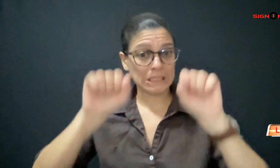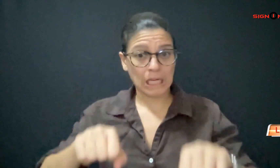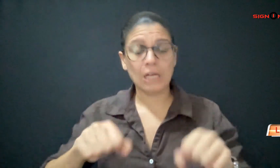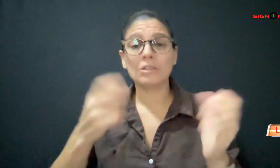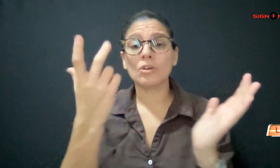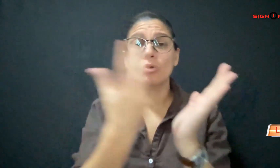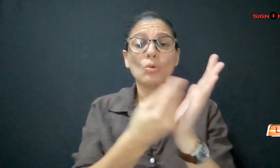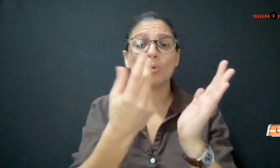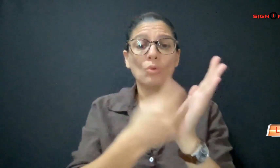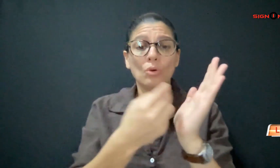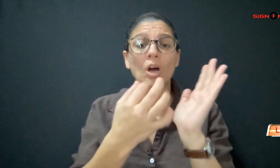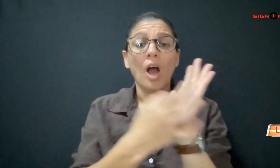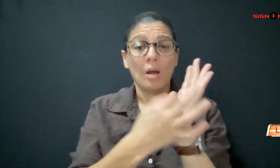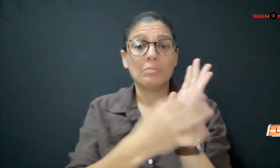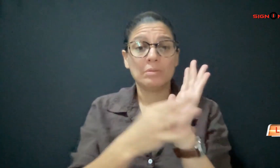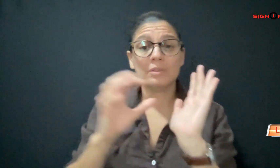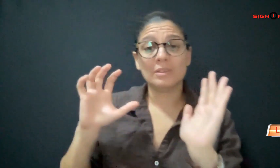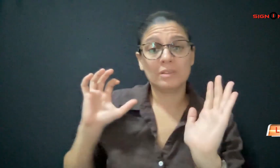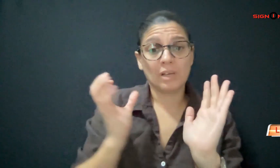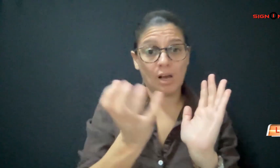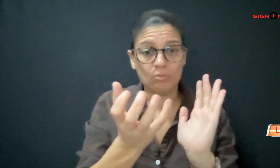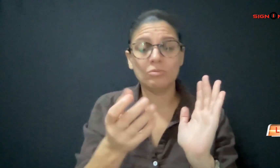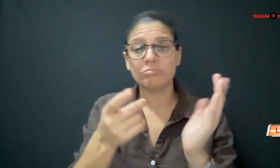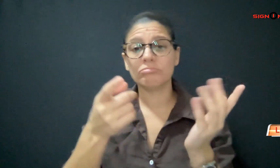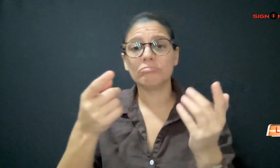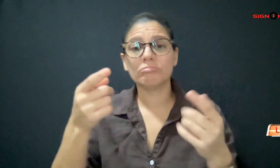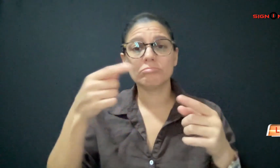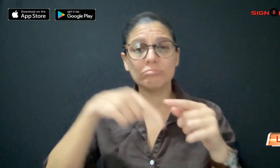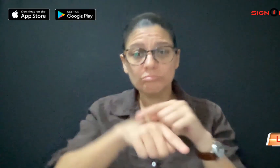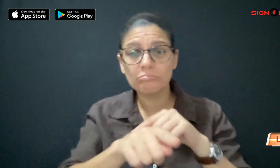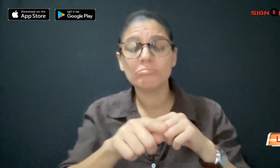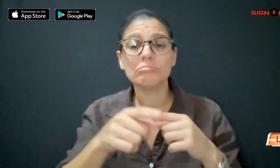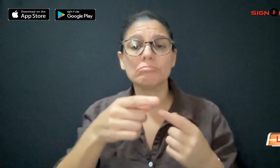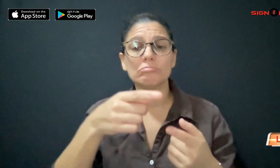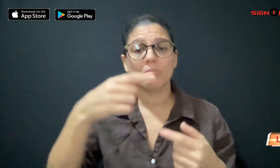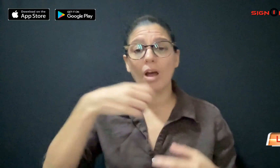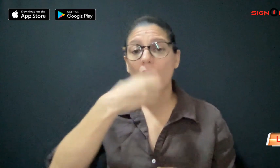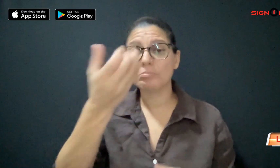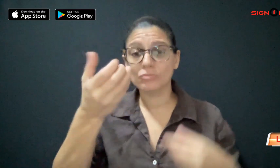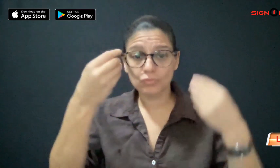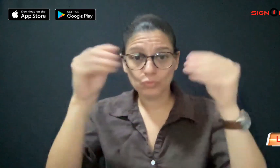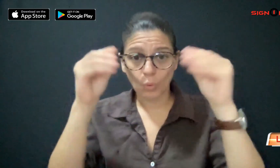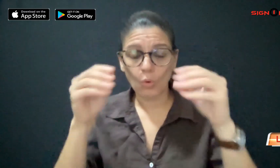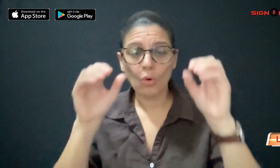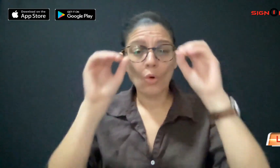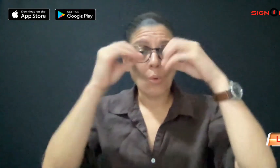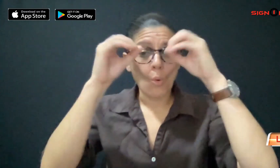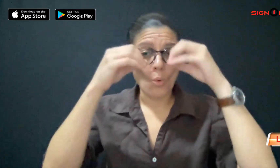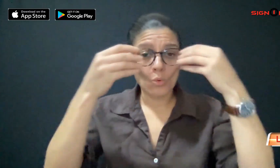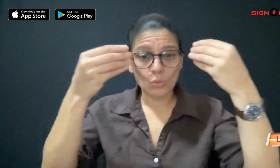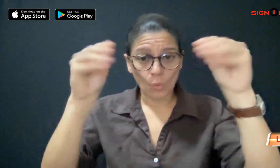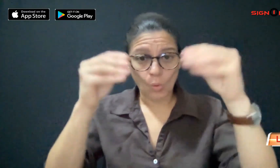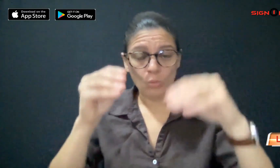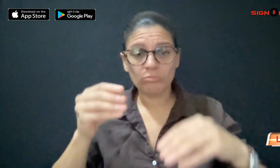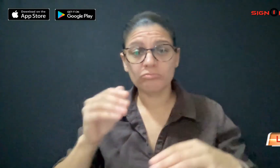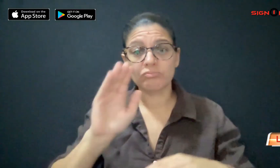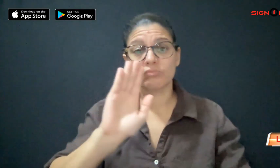SIGN1 News app by heading to the App Store or Google Play Store on your smartphone.